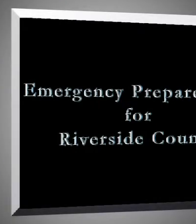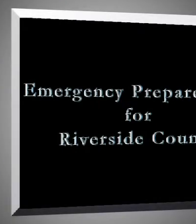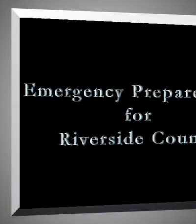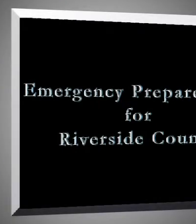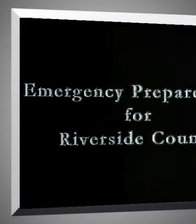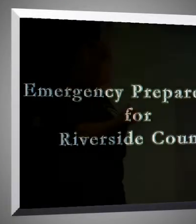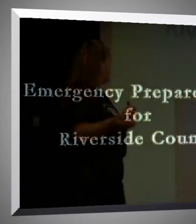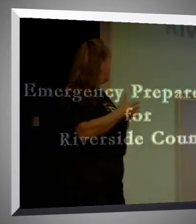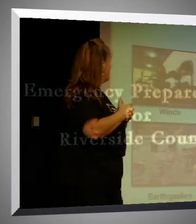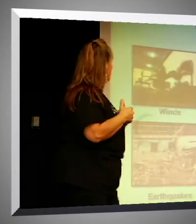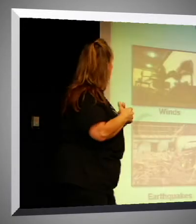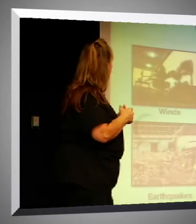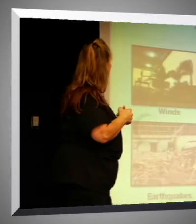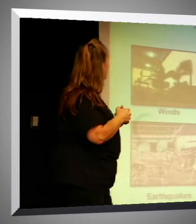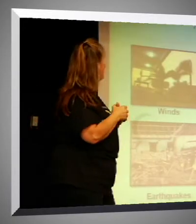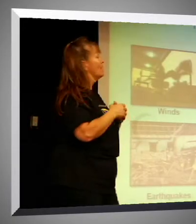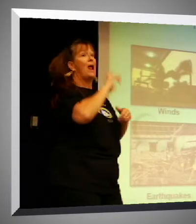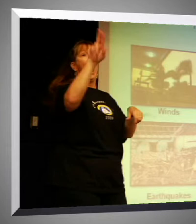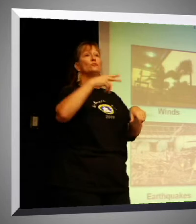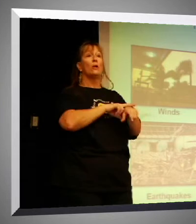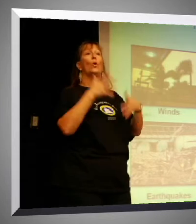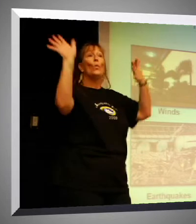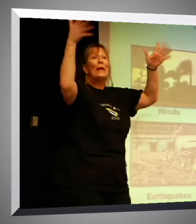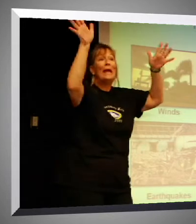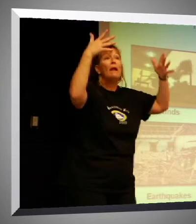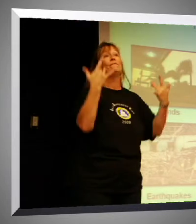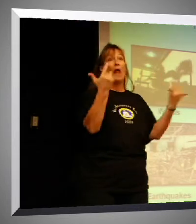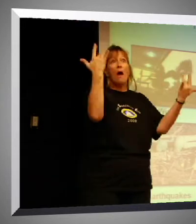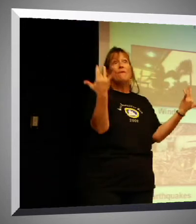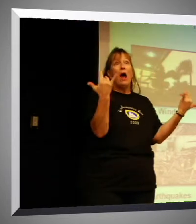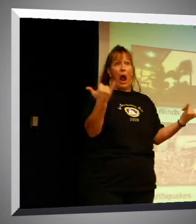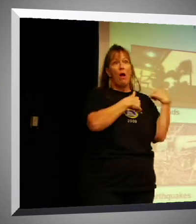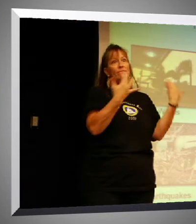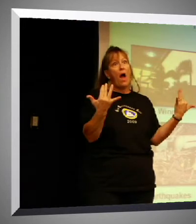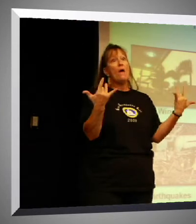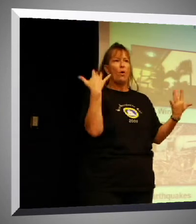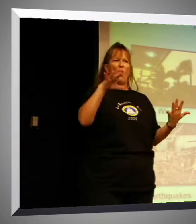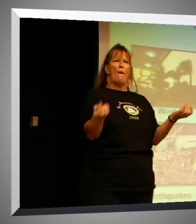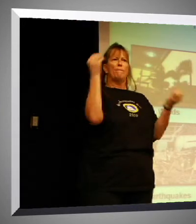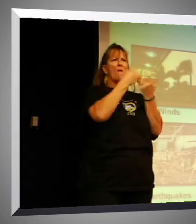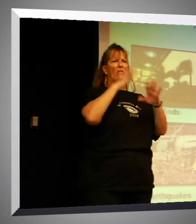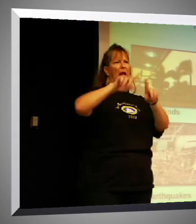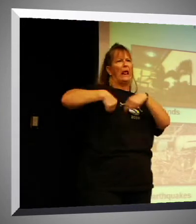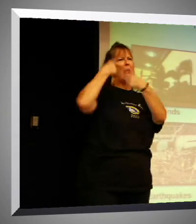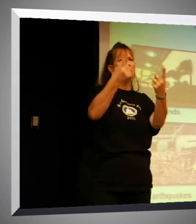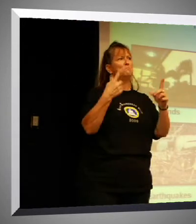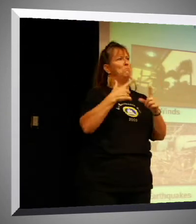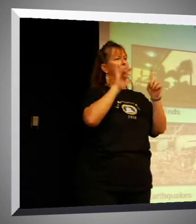This is where the Riverside County has where it is. The natural disaster, the winds, the fires, like we had a lot of fires, and notice it's